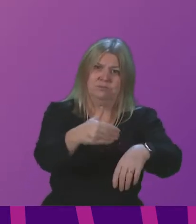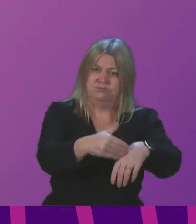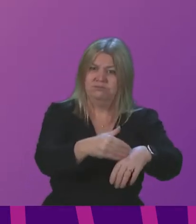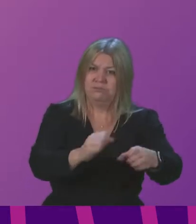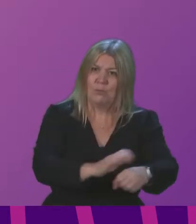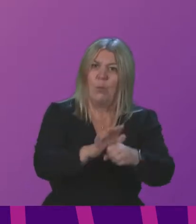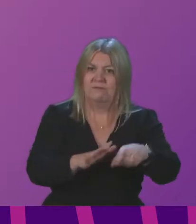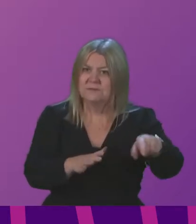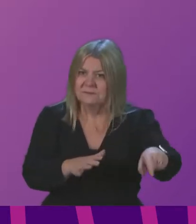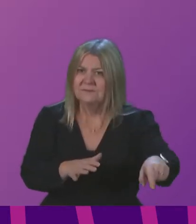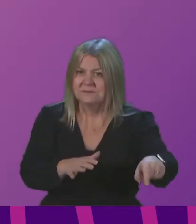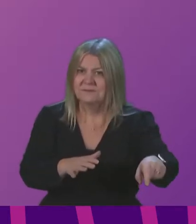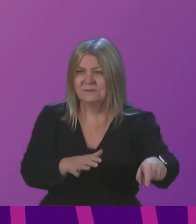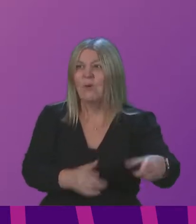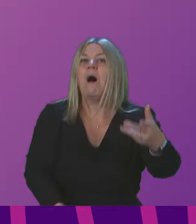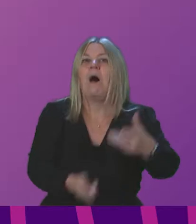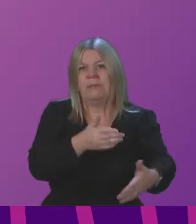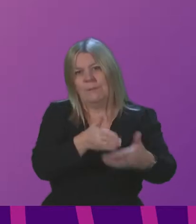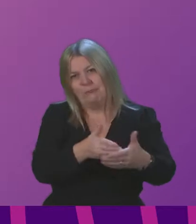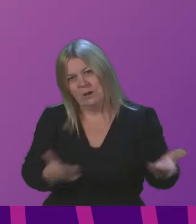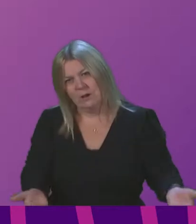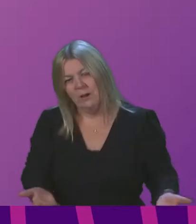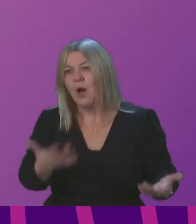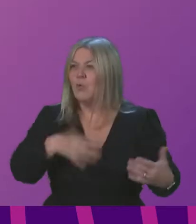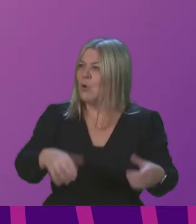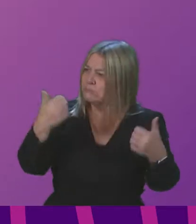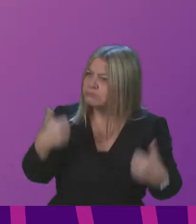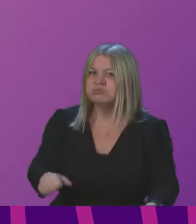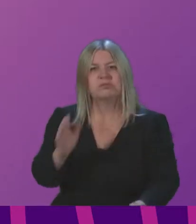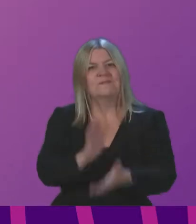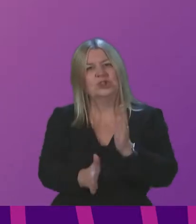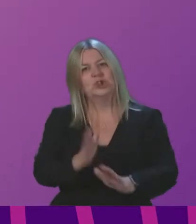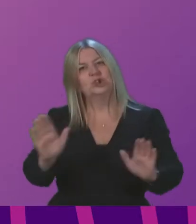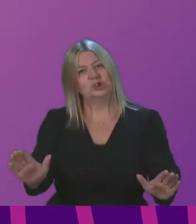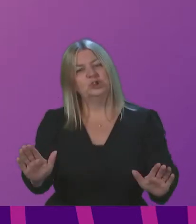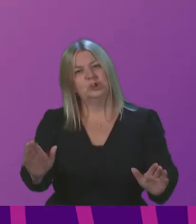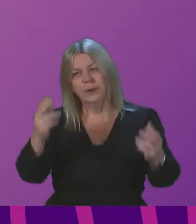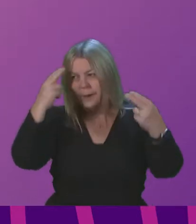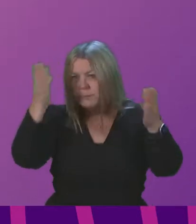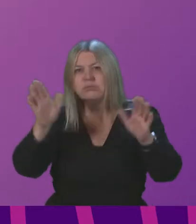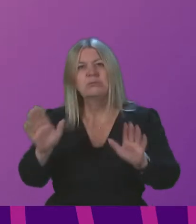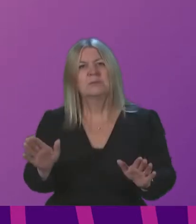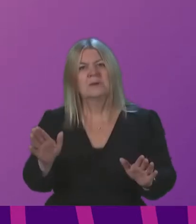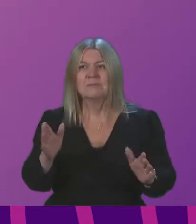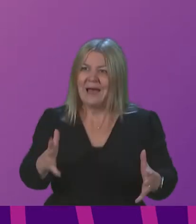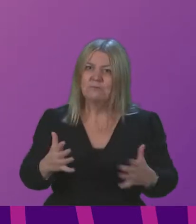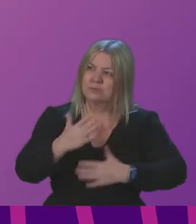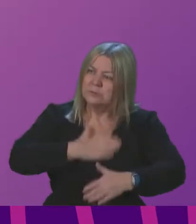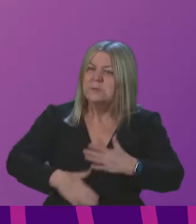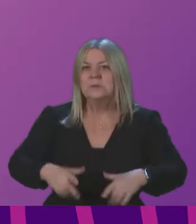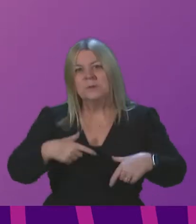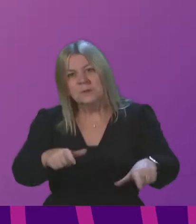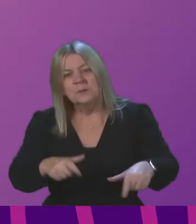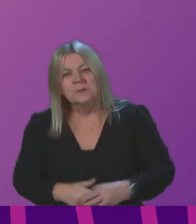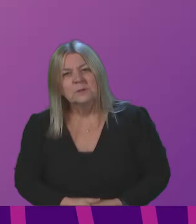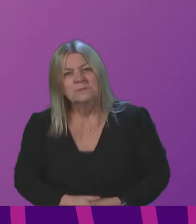into having the emotional resolution that they hope for and it is right that that committee has taken very close views of that I did not hear